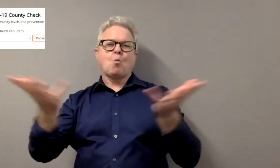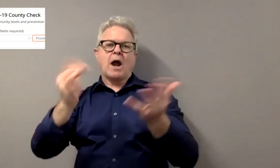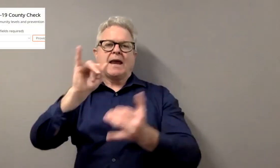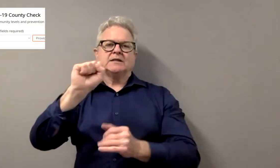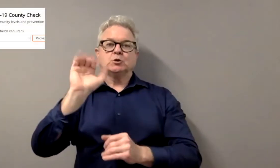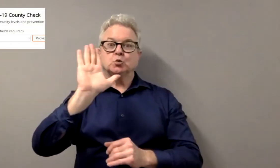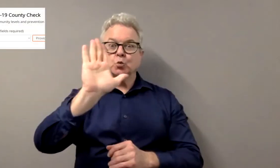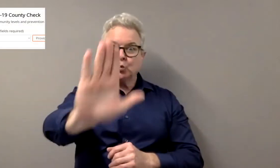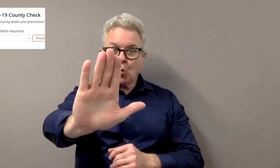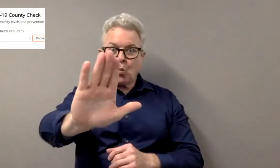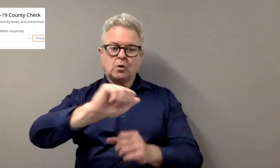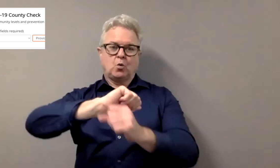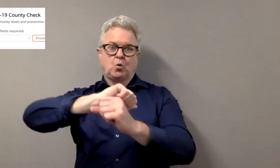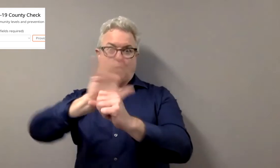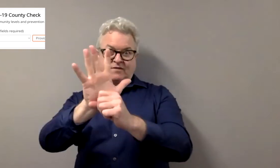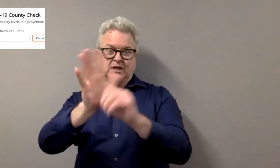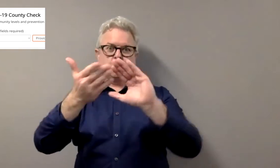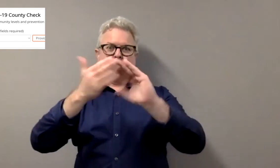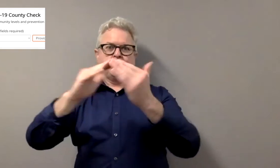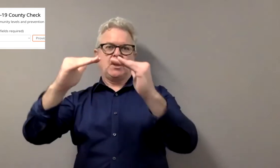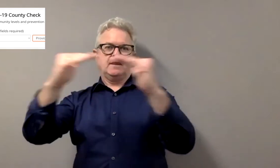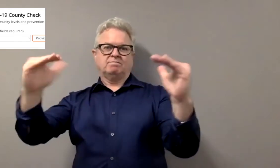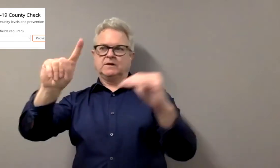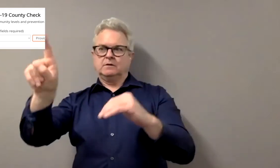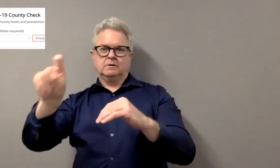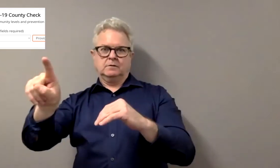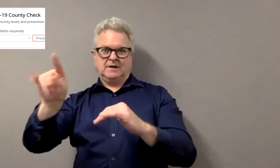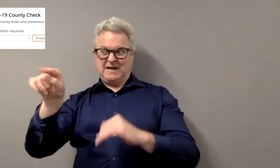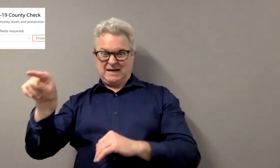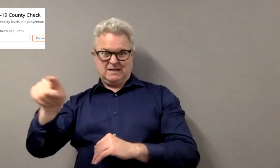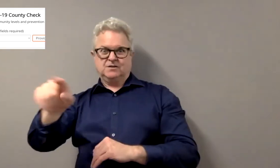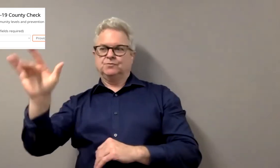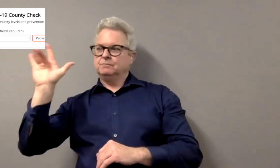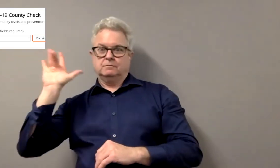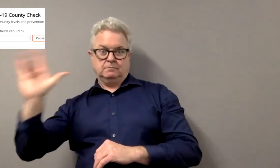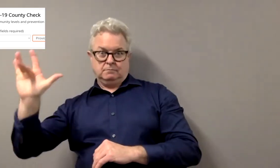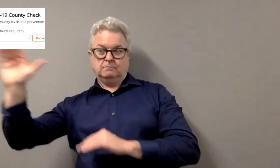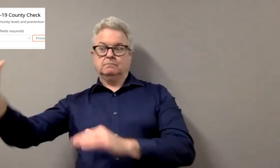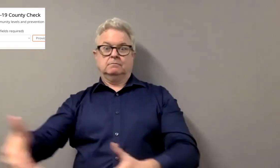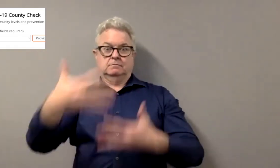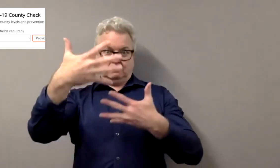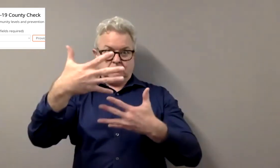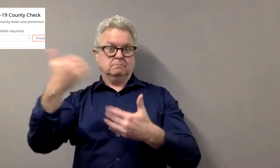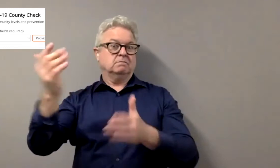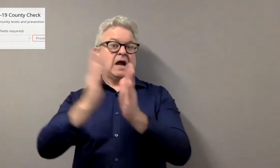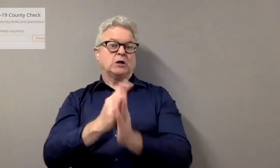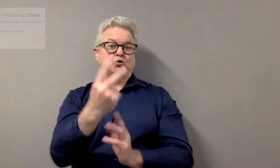community level. And then what is your community level. And then you will click onto that tab.